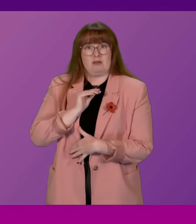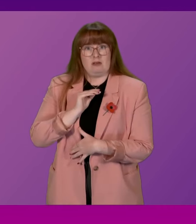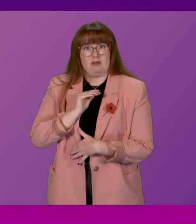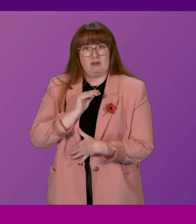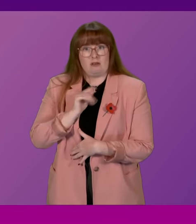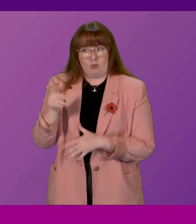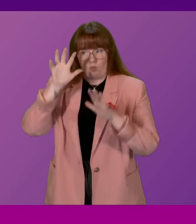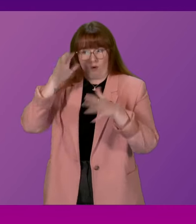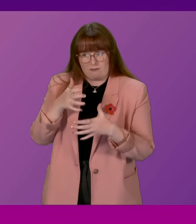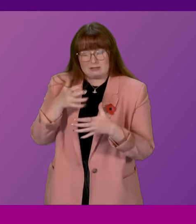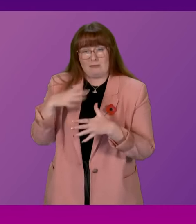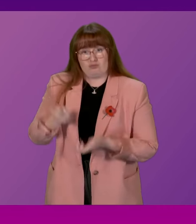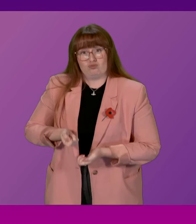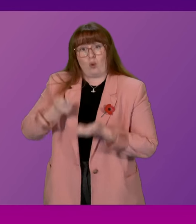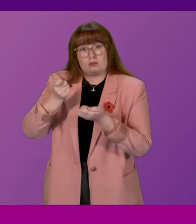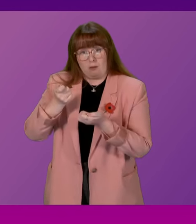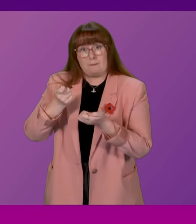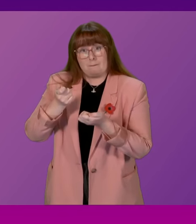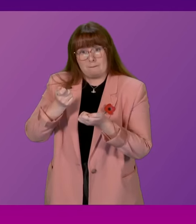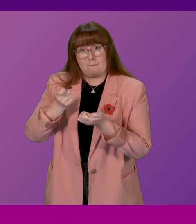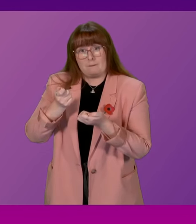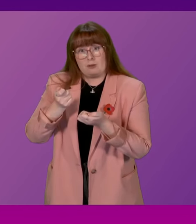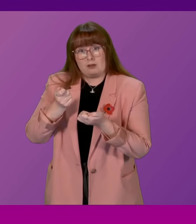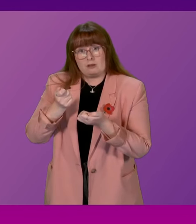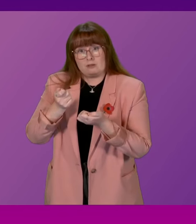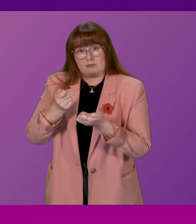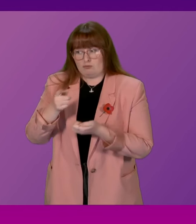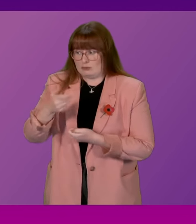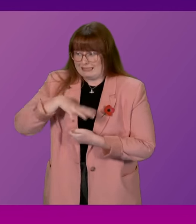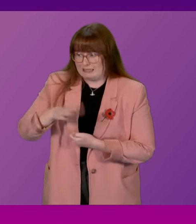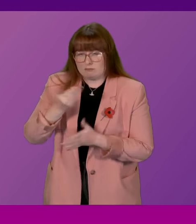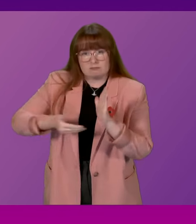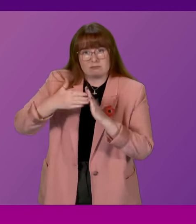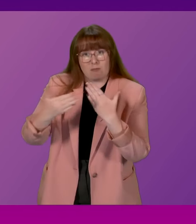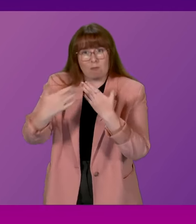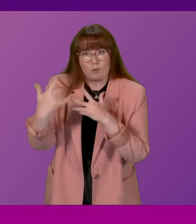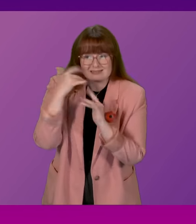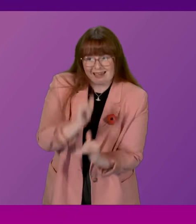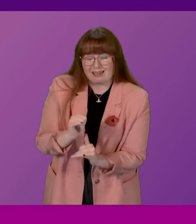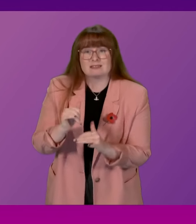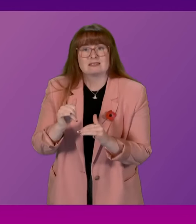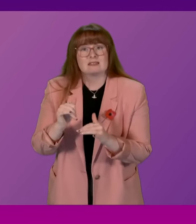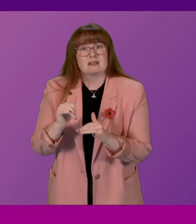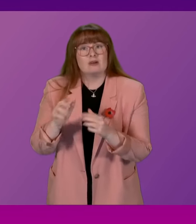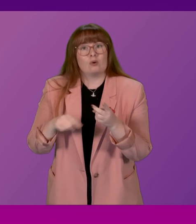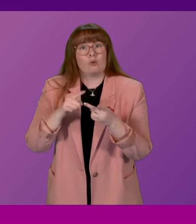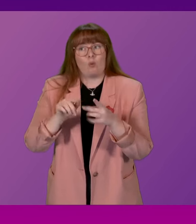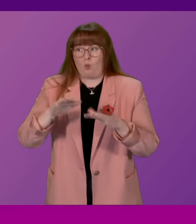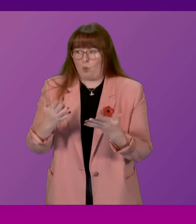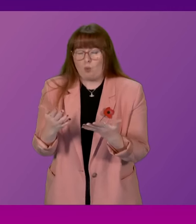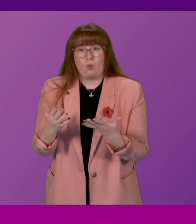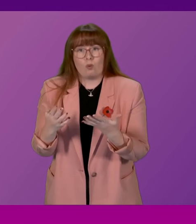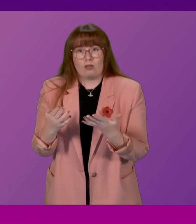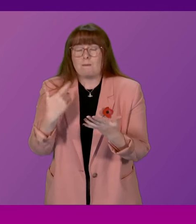course, brought in for additional retesting or, indeed, there was additional